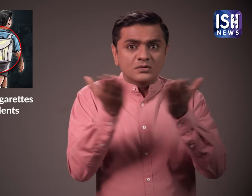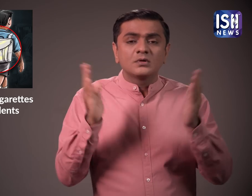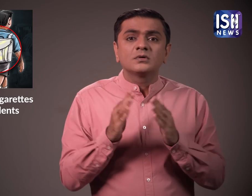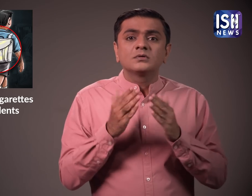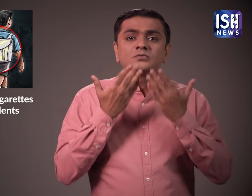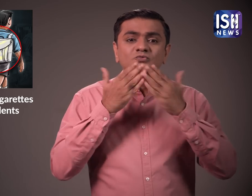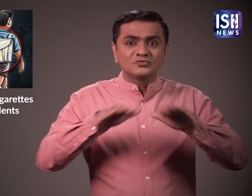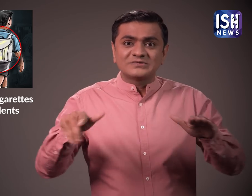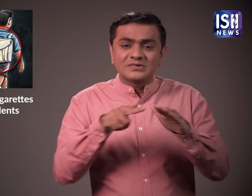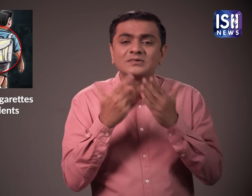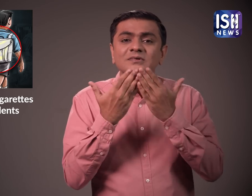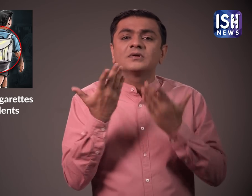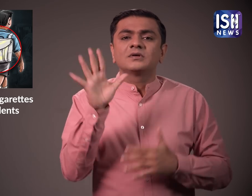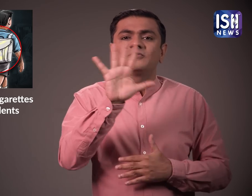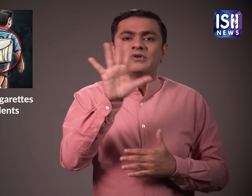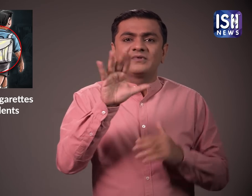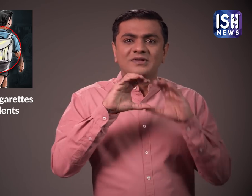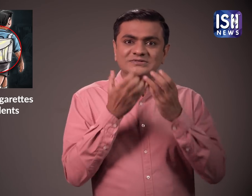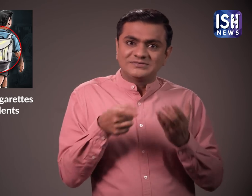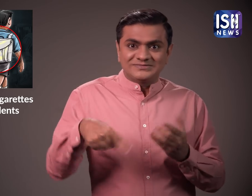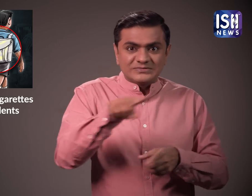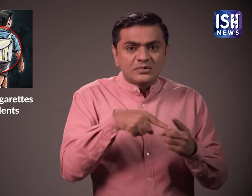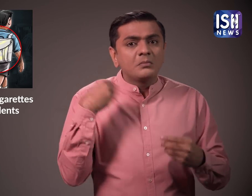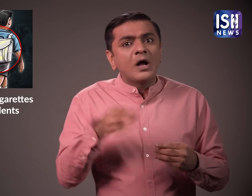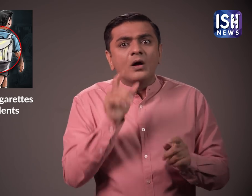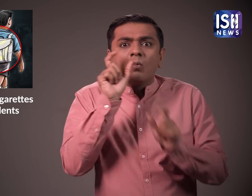and foul language were also seen in class 5 students as well.